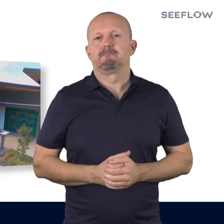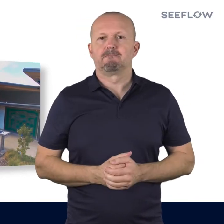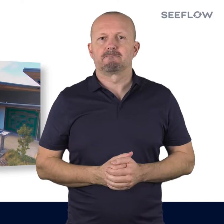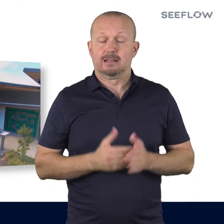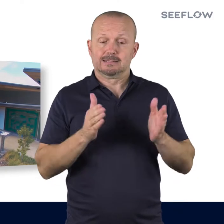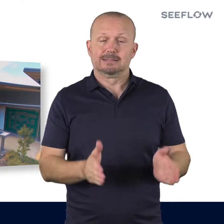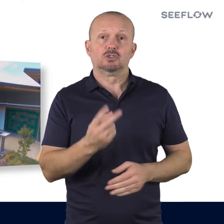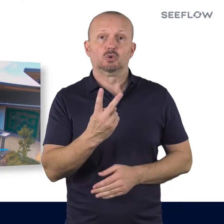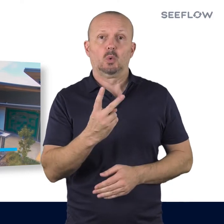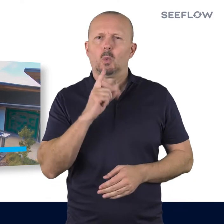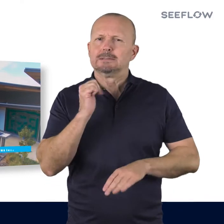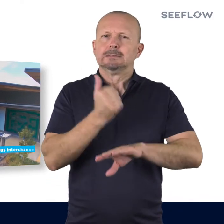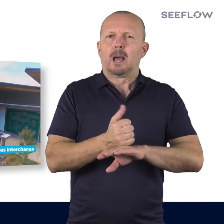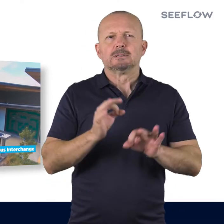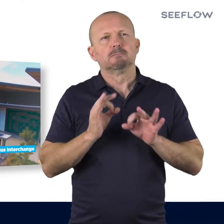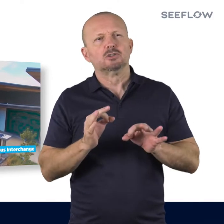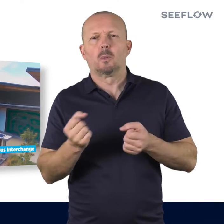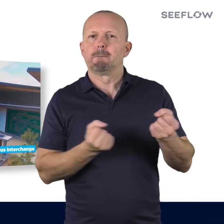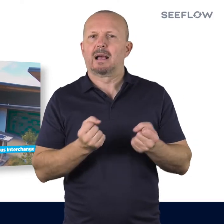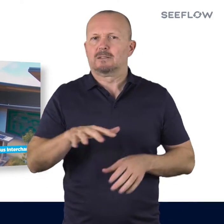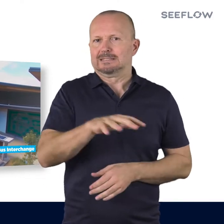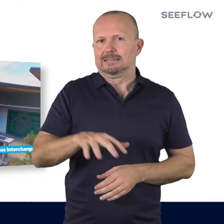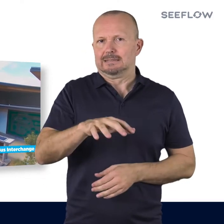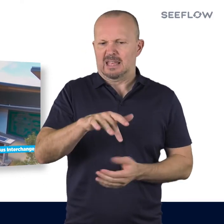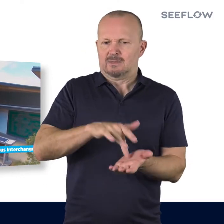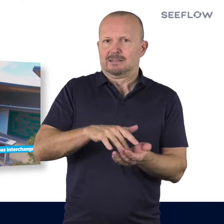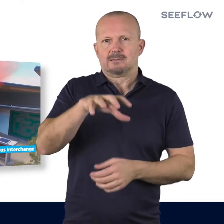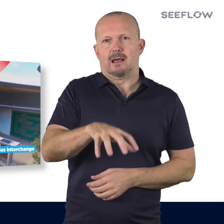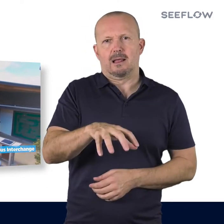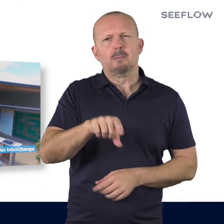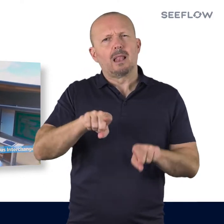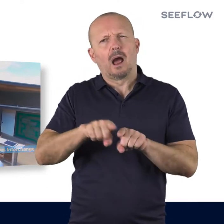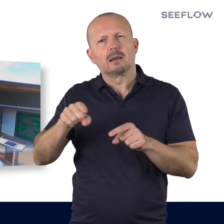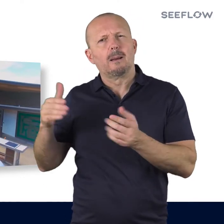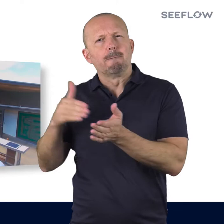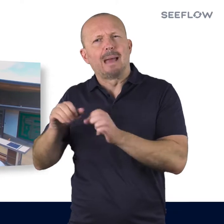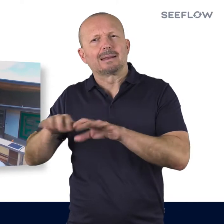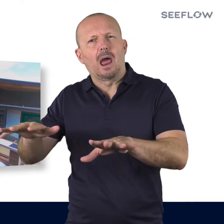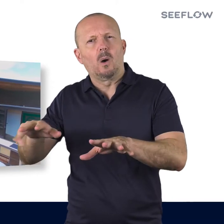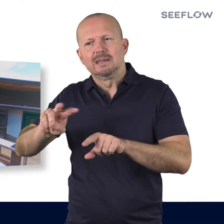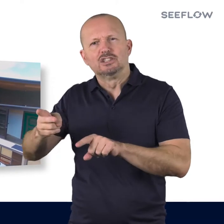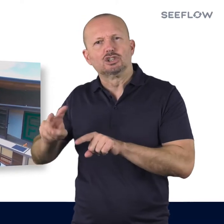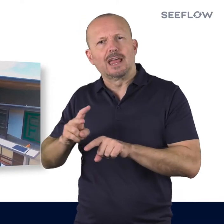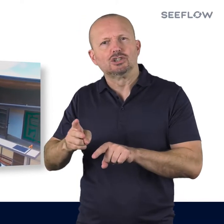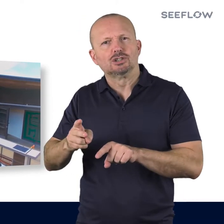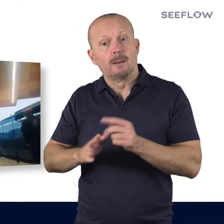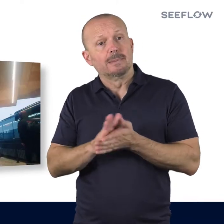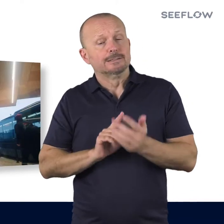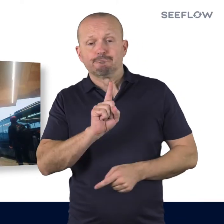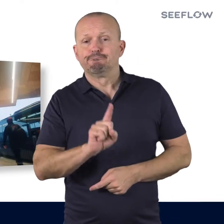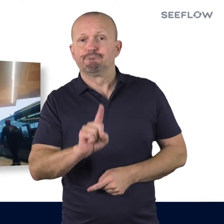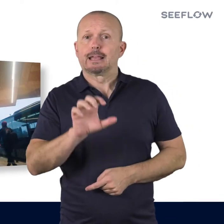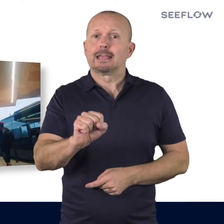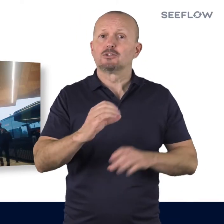We would create dedicated bus facilities in the city centre, like the Manukau Bus Interchange, where passengers catch buses in safety and